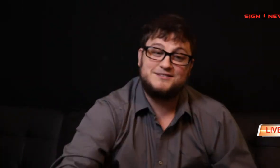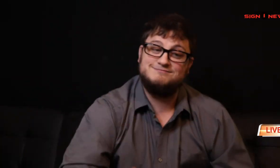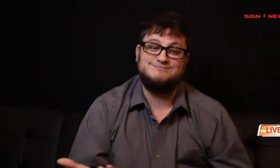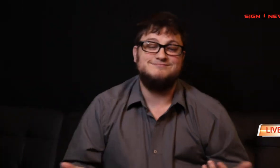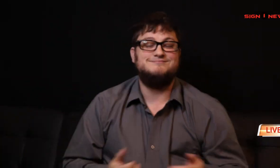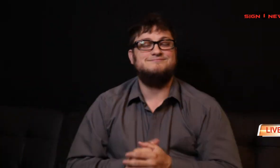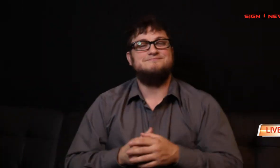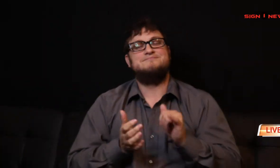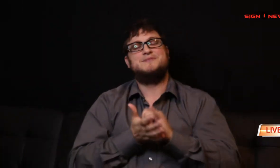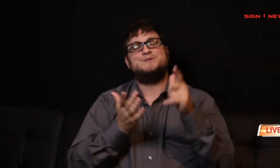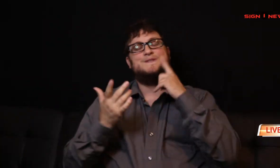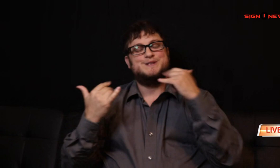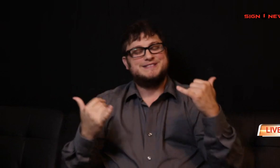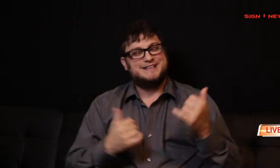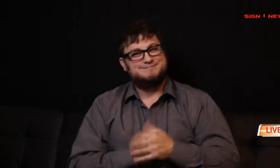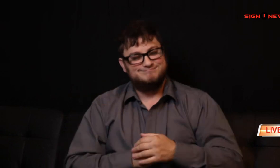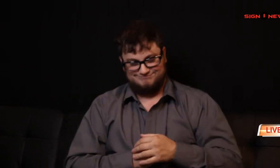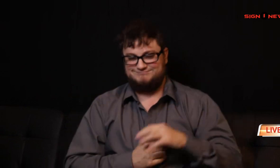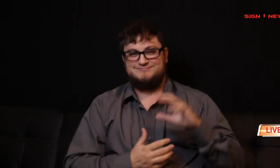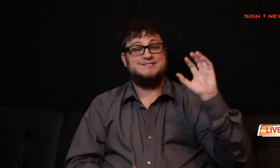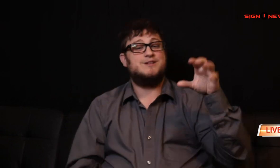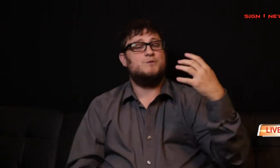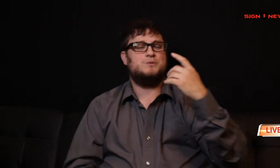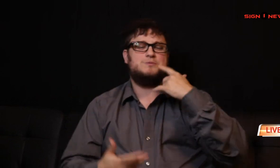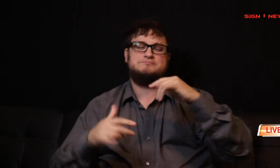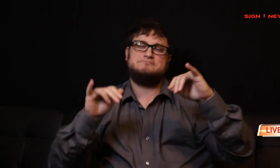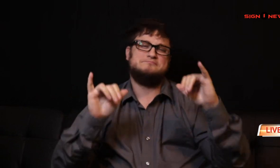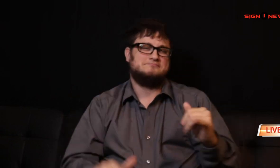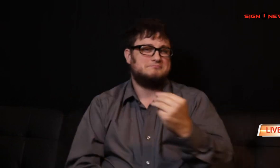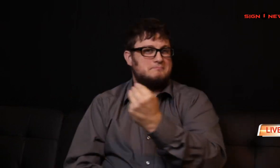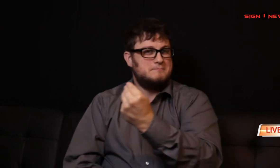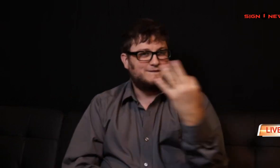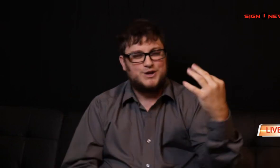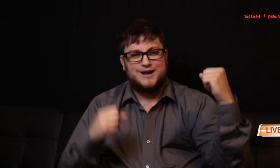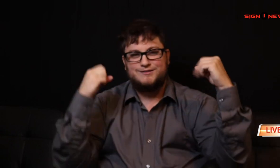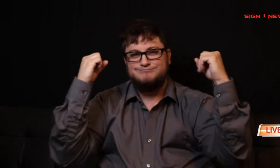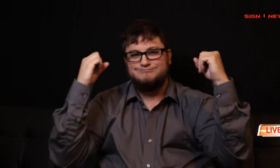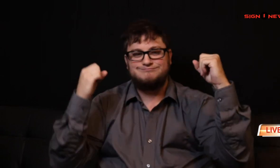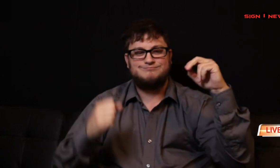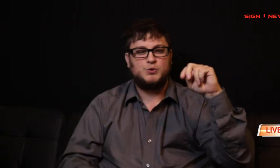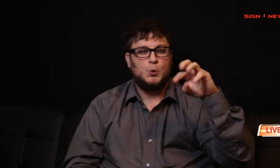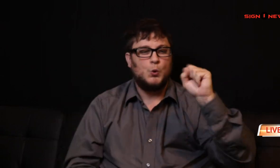And that's it for today. Sign1News will be broadcasting live updates Monday through Friday.